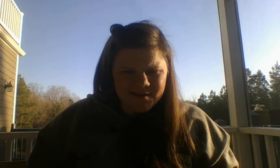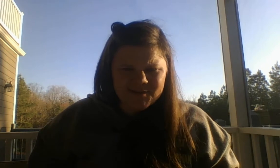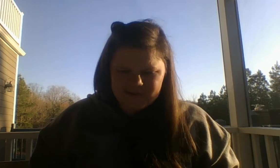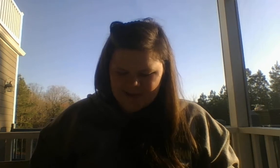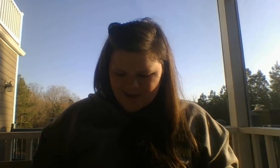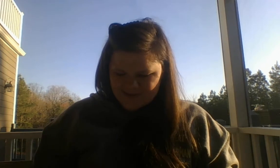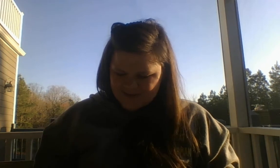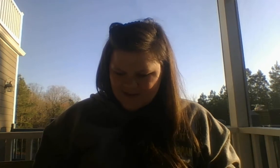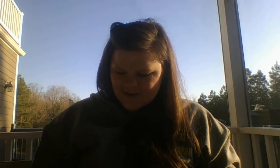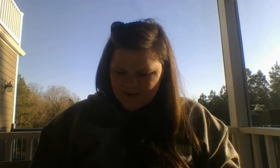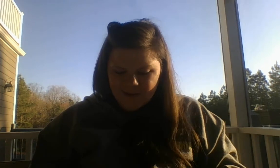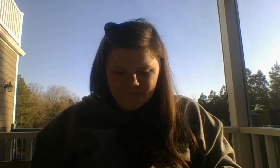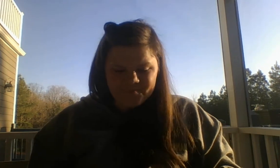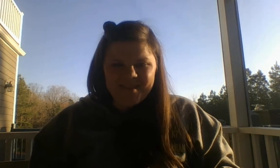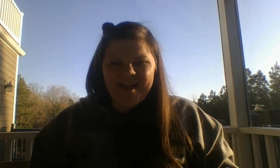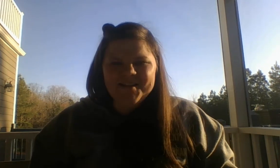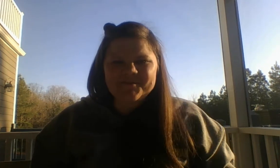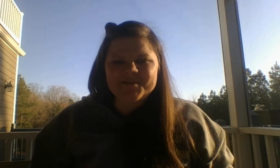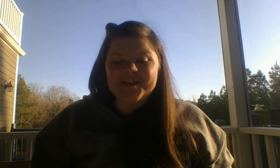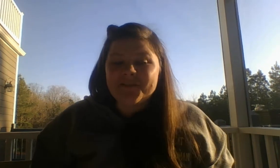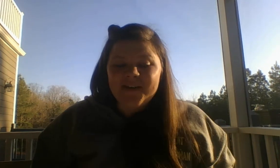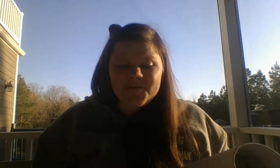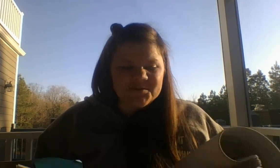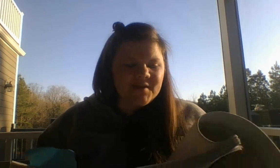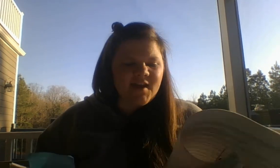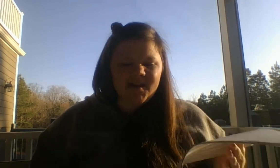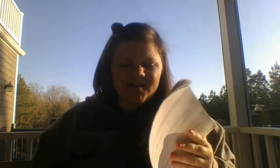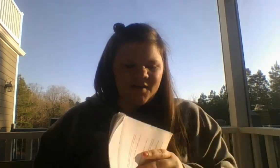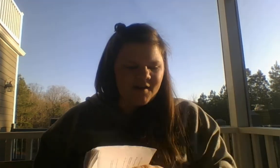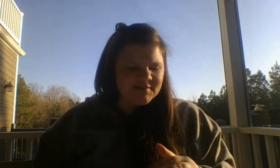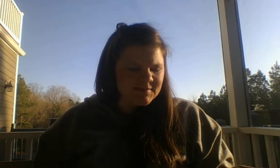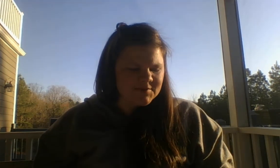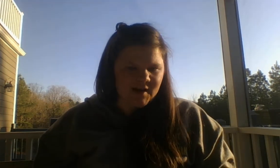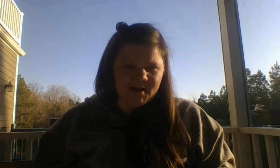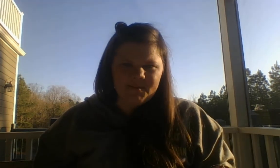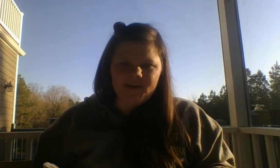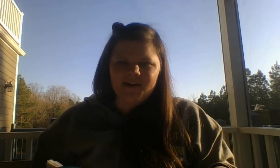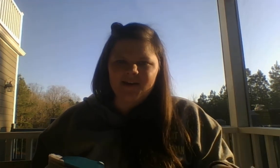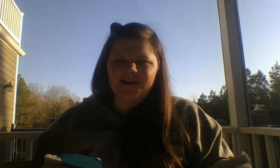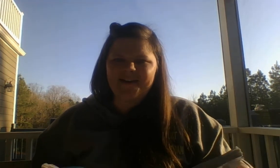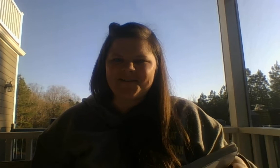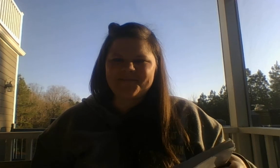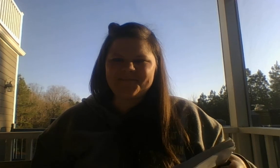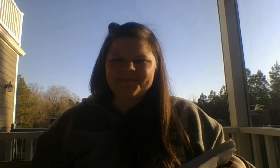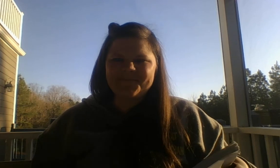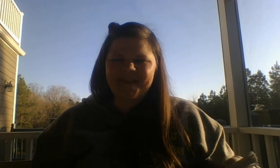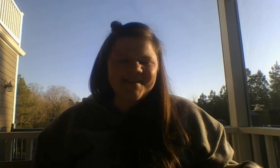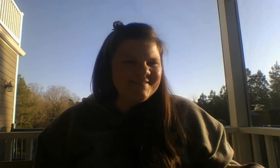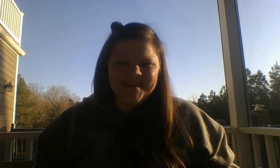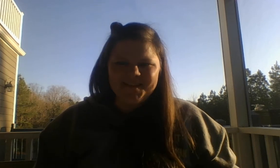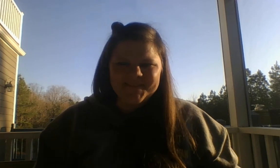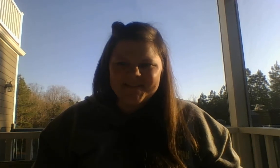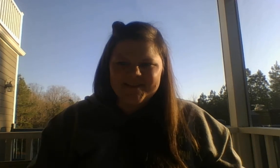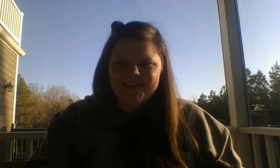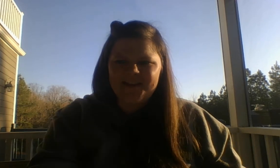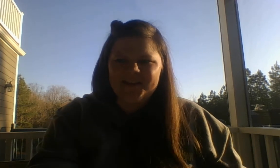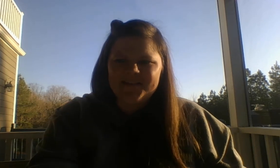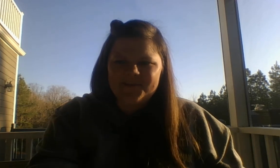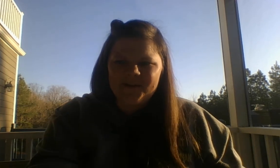answer is yes. Okay. We're done with that for today. Awesome job. And yeah. I'll see you later. Good work.